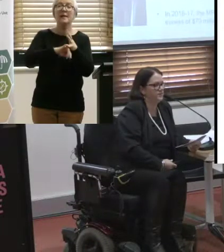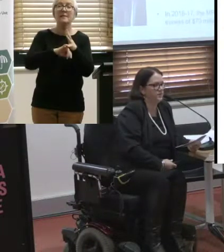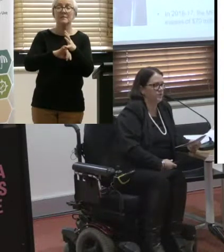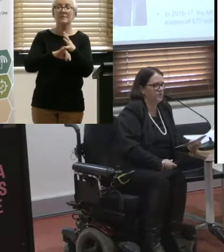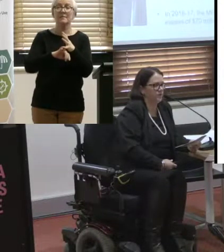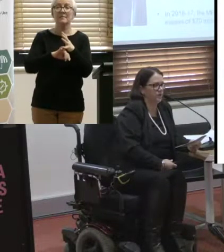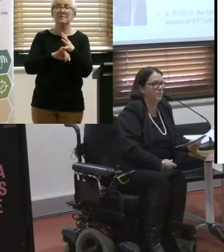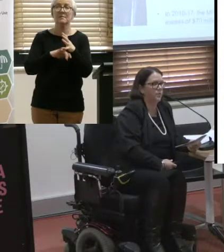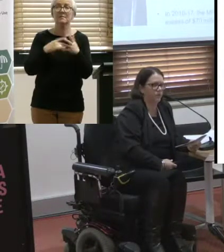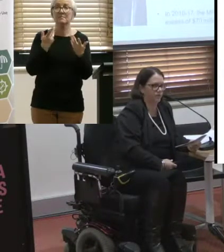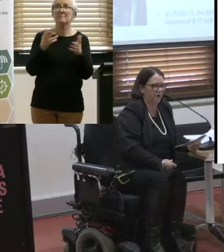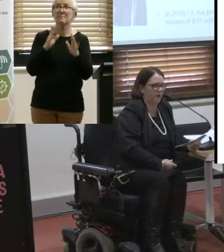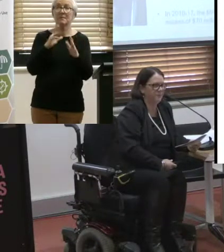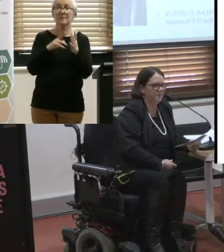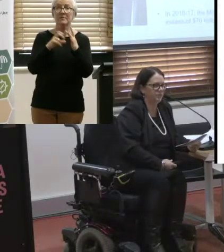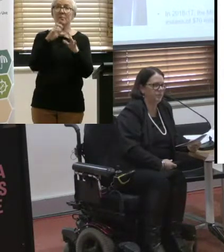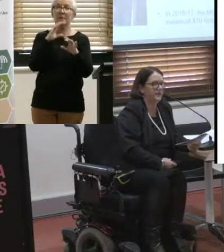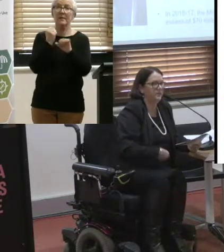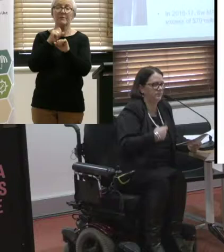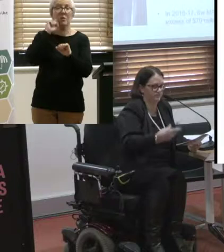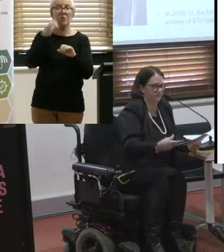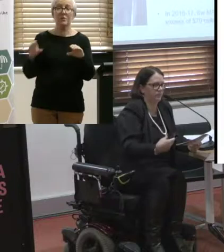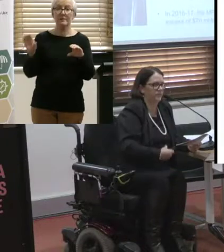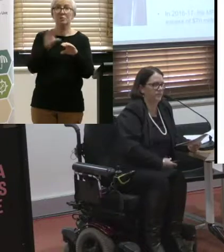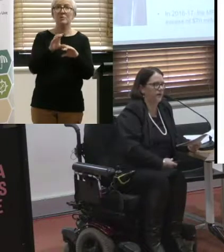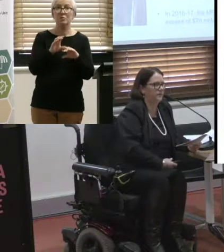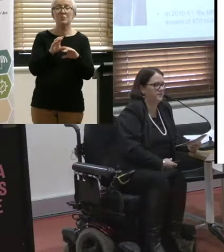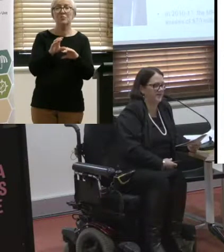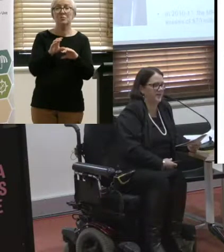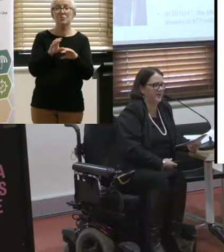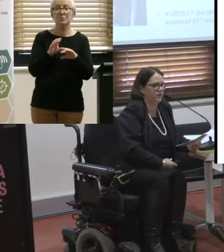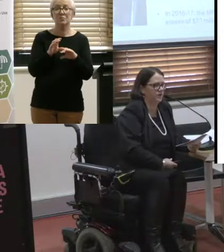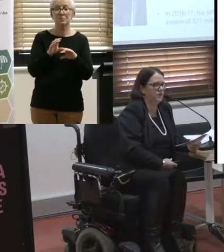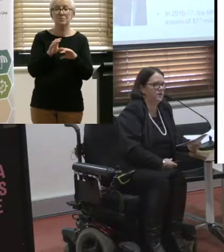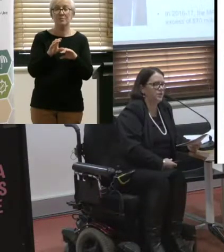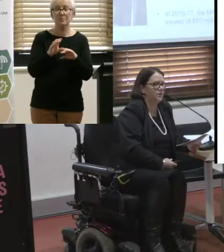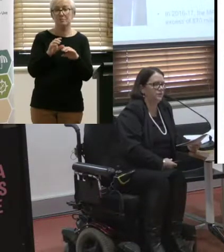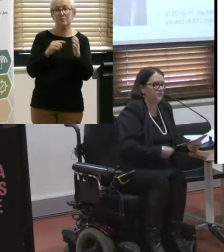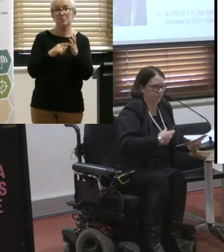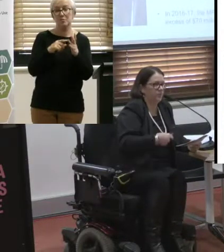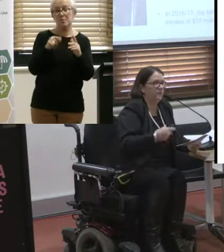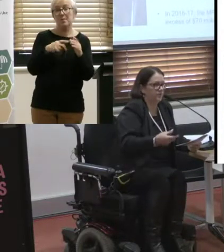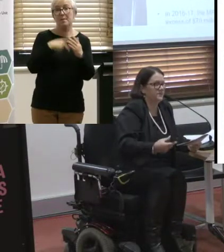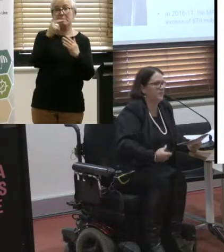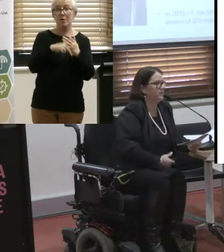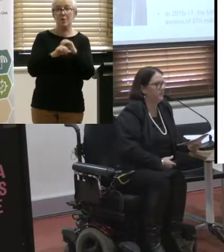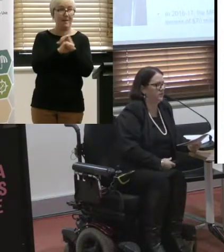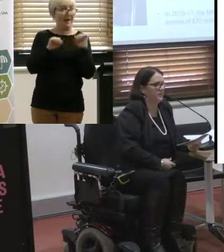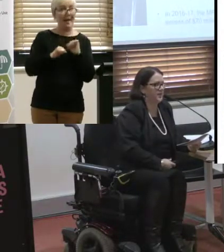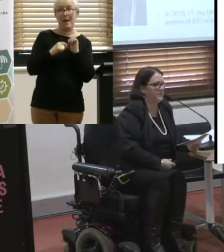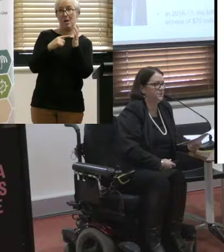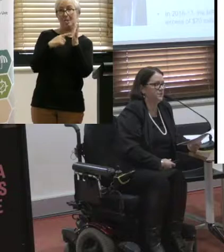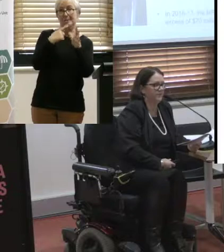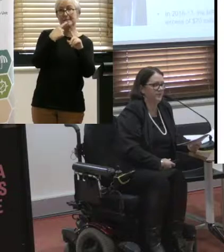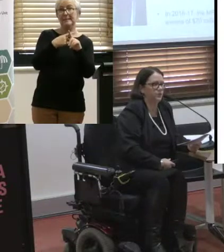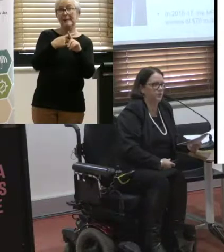contributes to a Commonwealth program, putting in our taxpayer dollar, which is meant to include